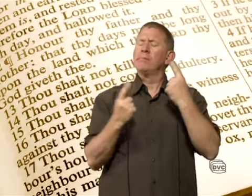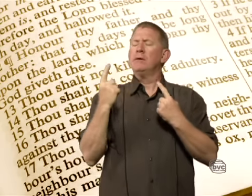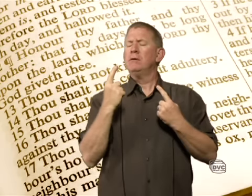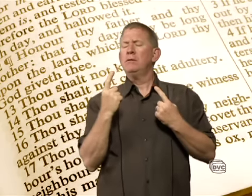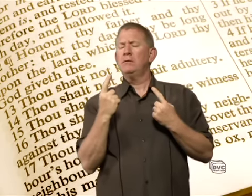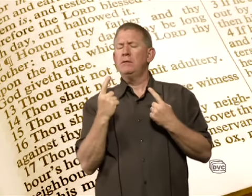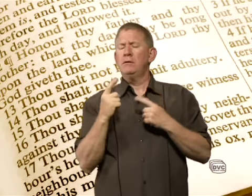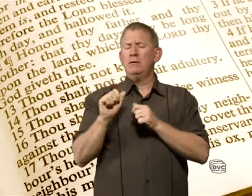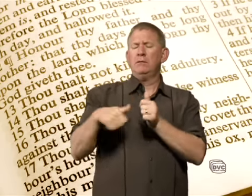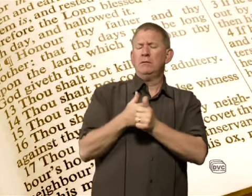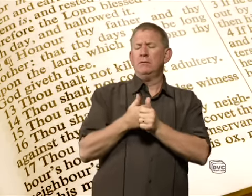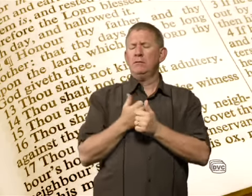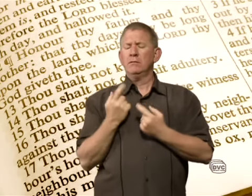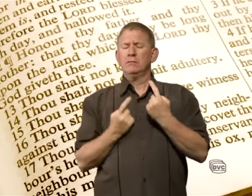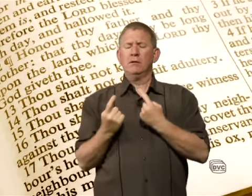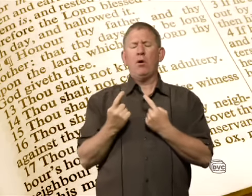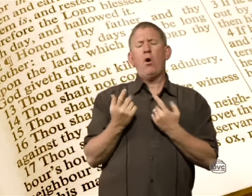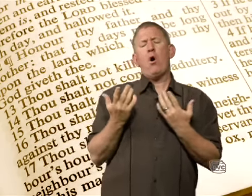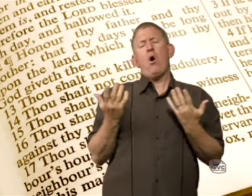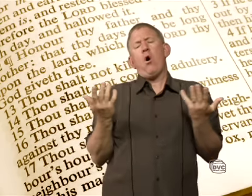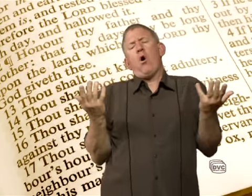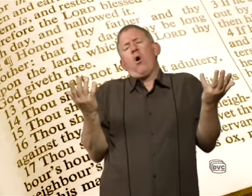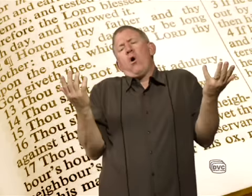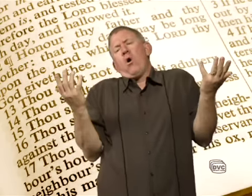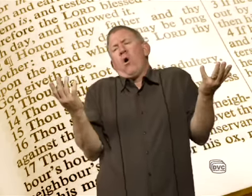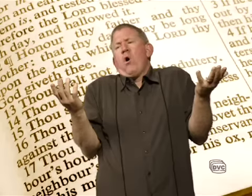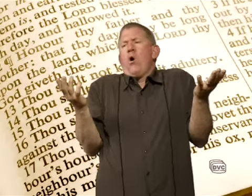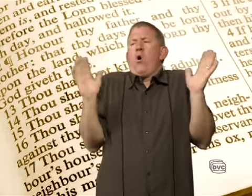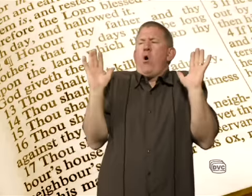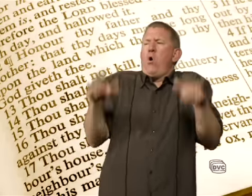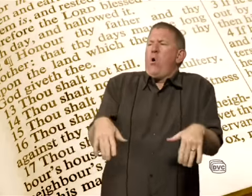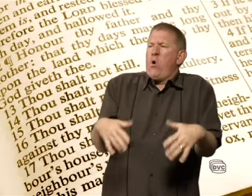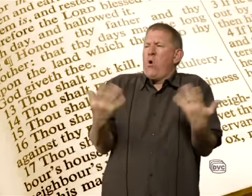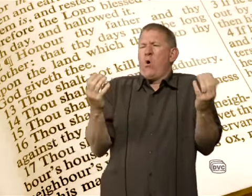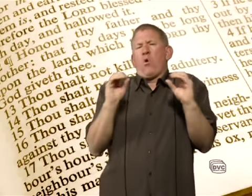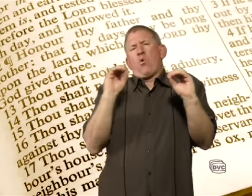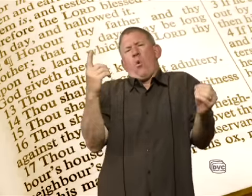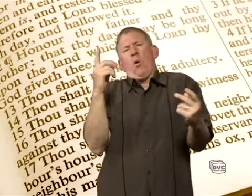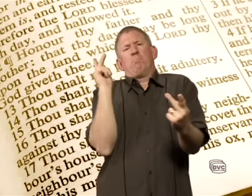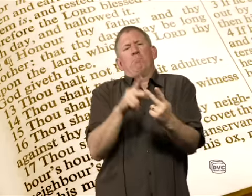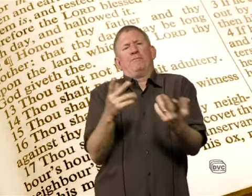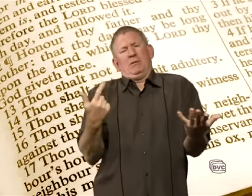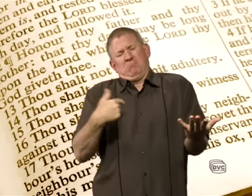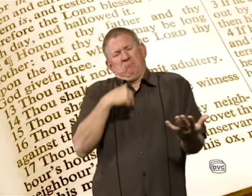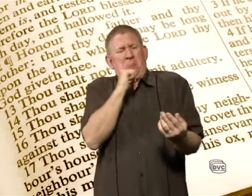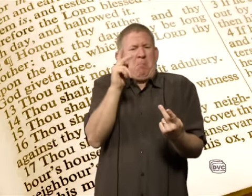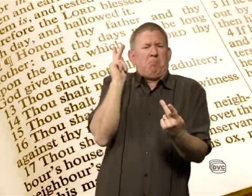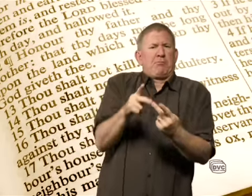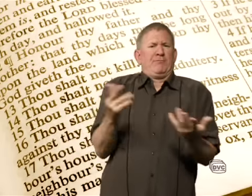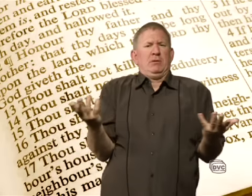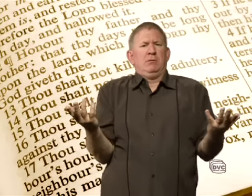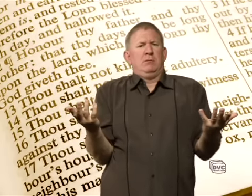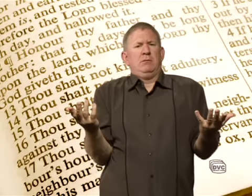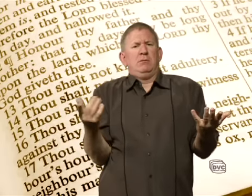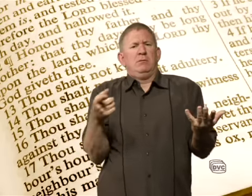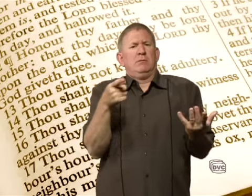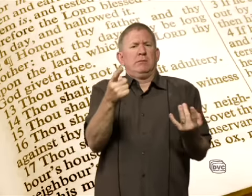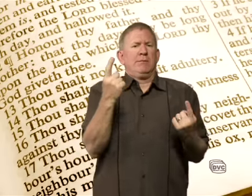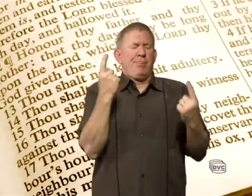So, let's think about this. Maybe you're saying, well, it's okay. Nobody's perfect. Or